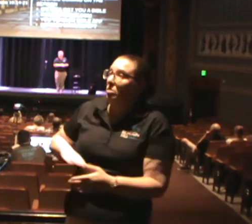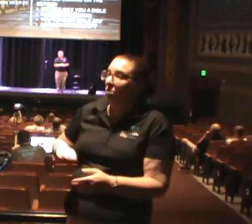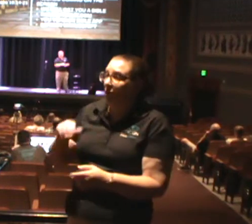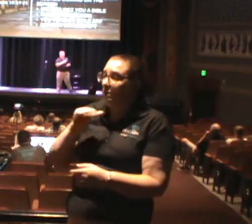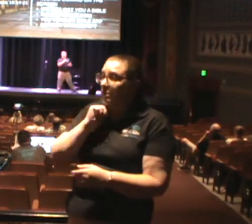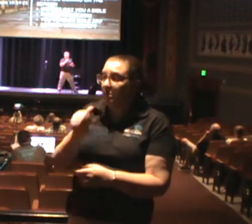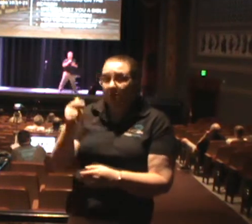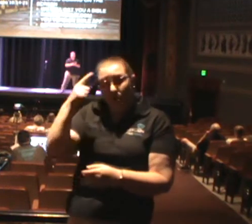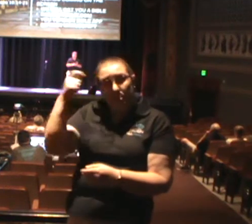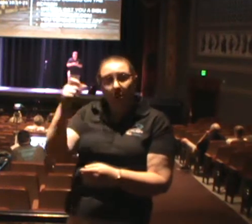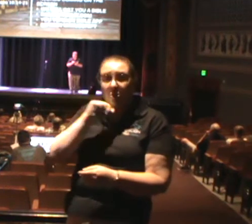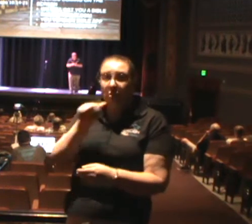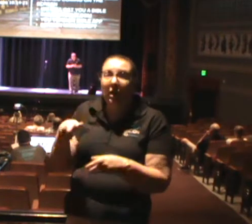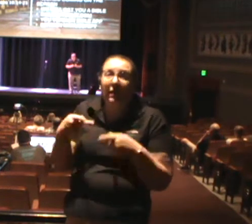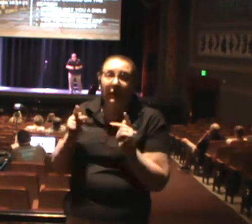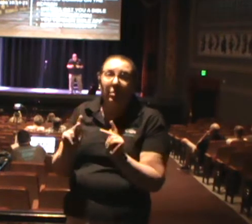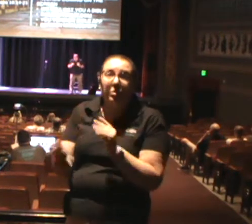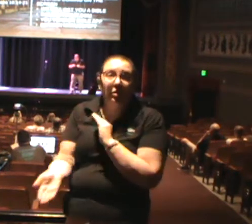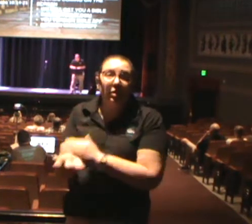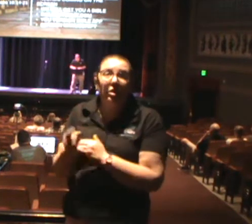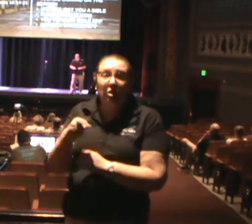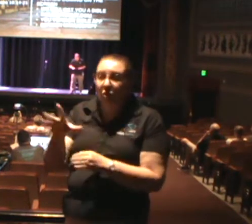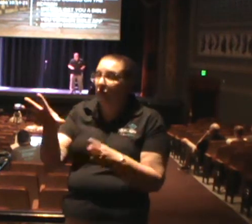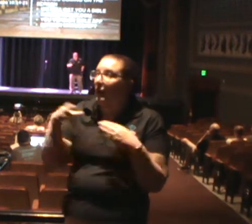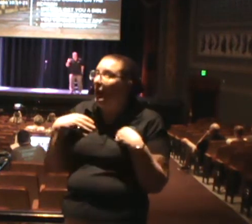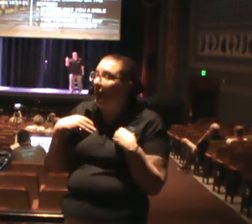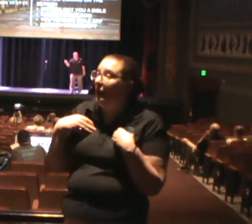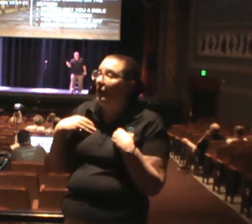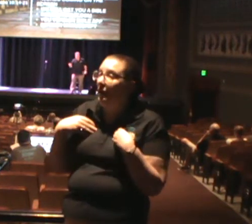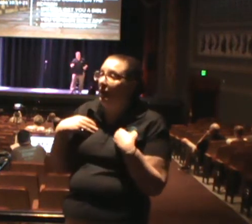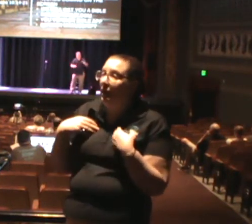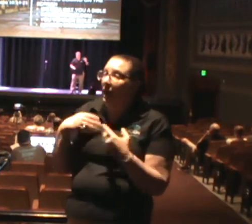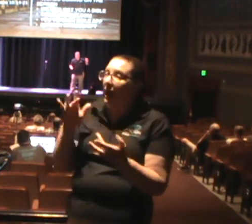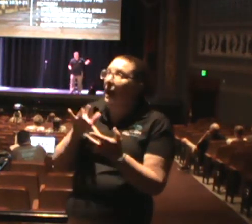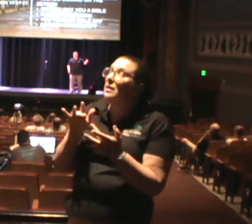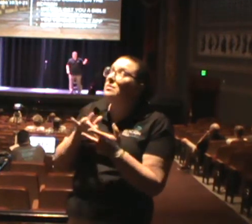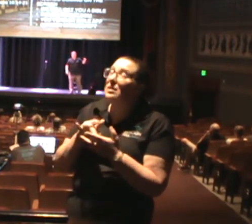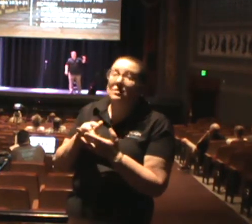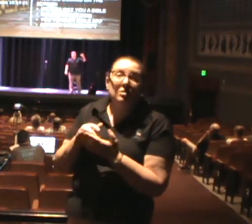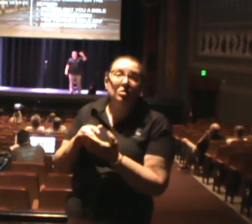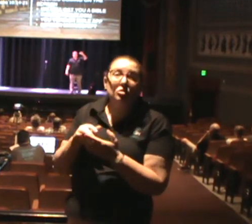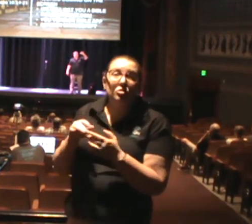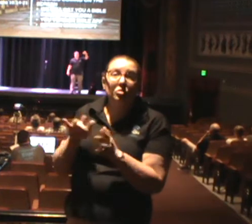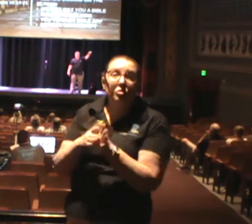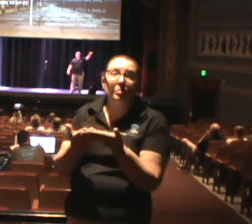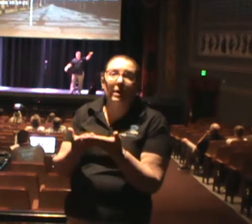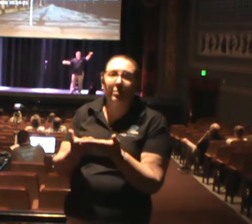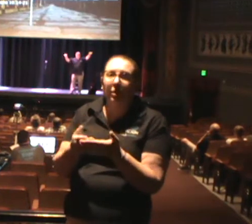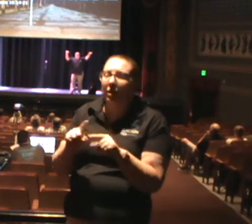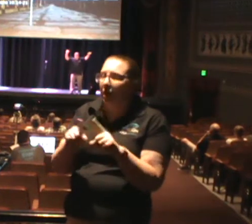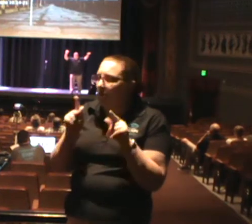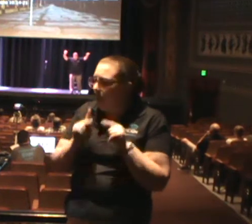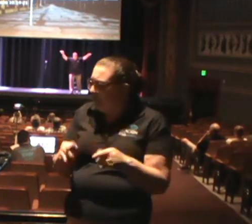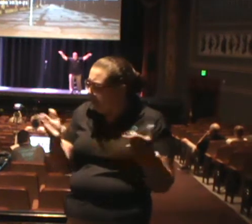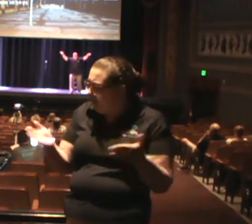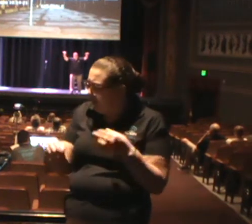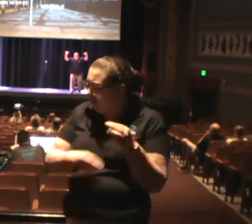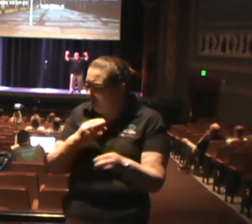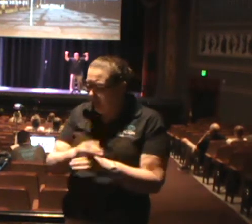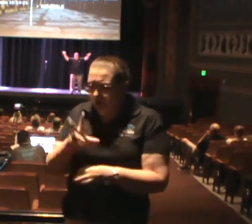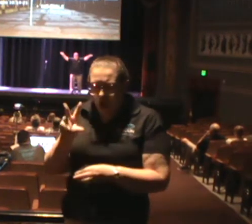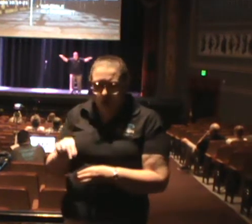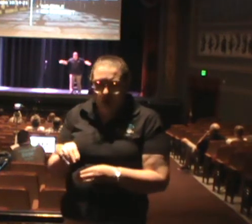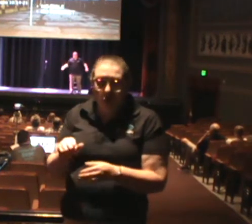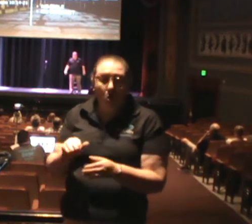you have had access to the Word of God. But there are people in this world that have no Bible, no internet,